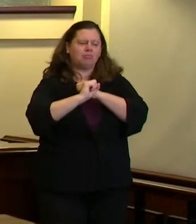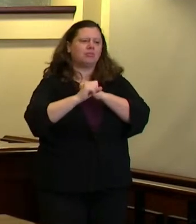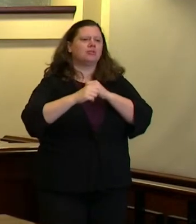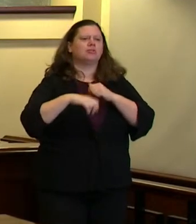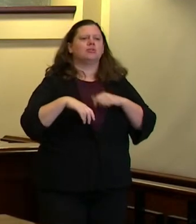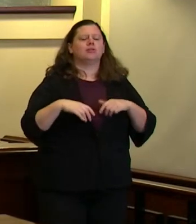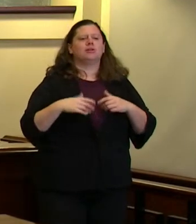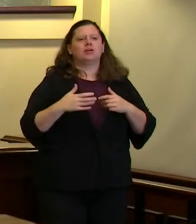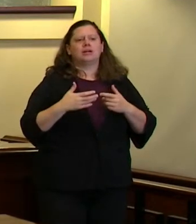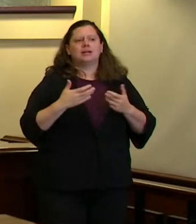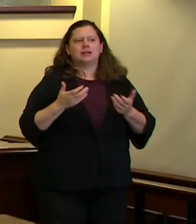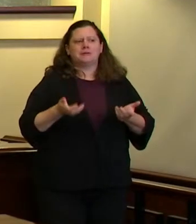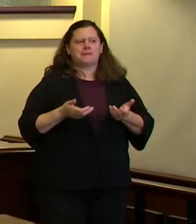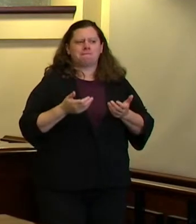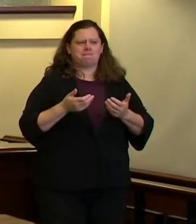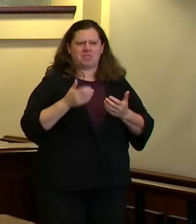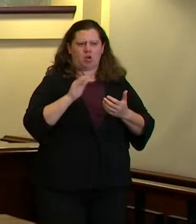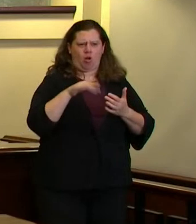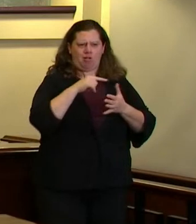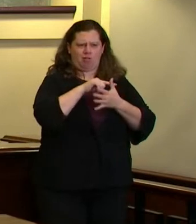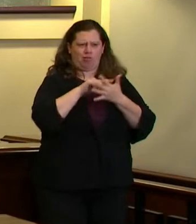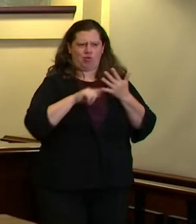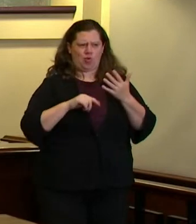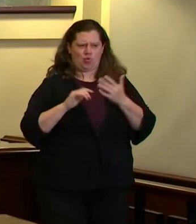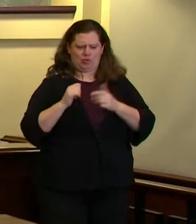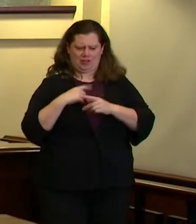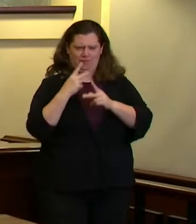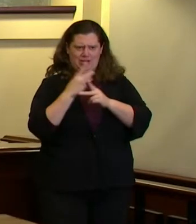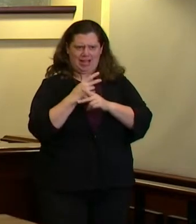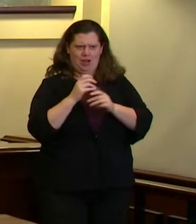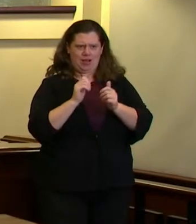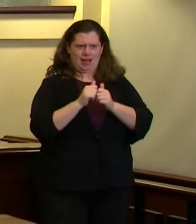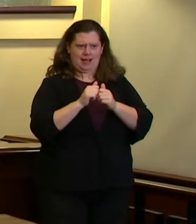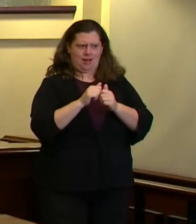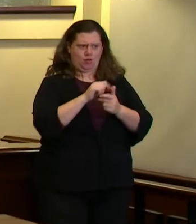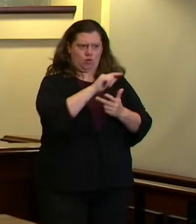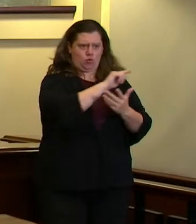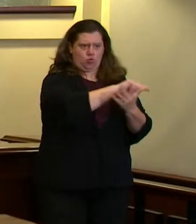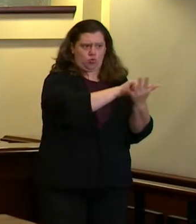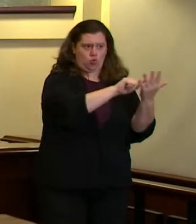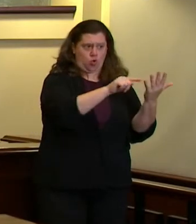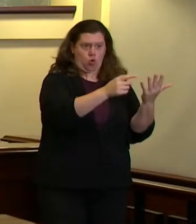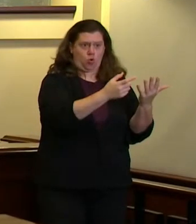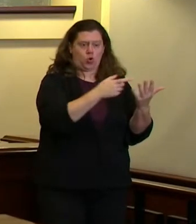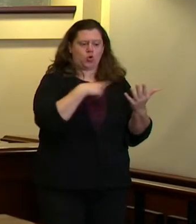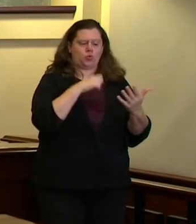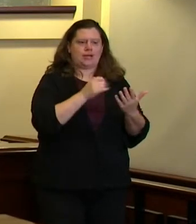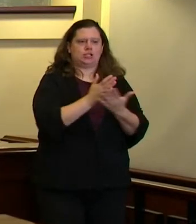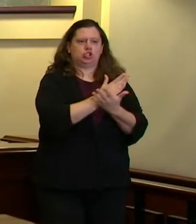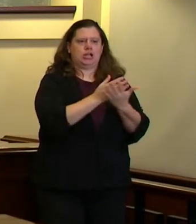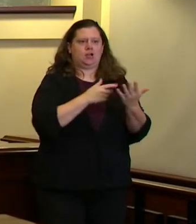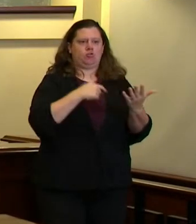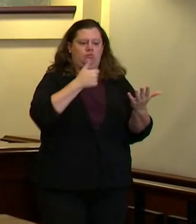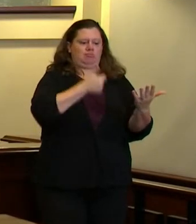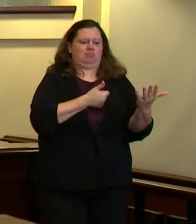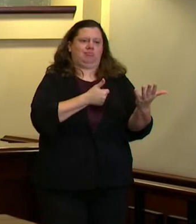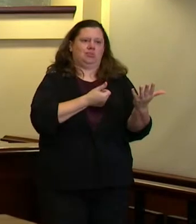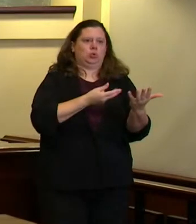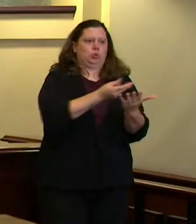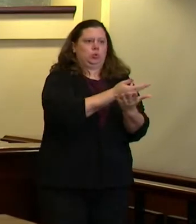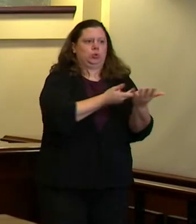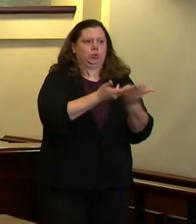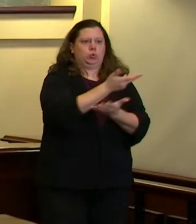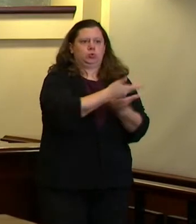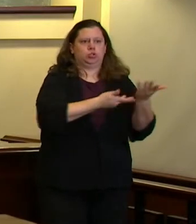anything they could do to combine their resources the next step is talking about